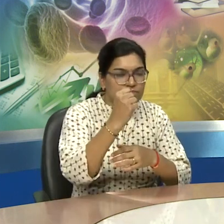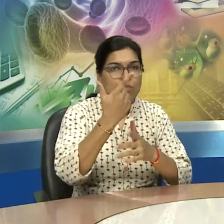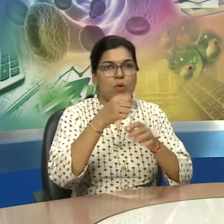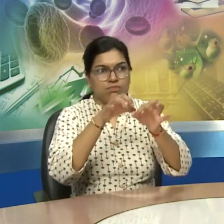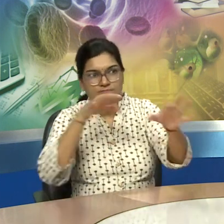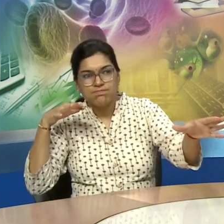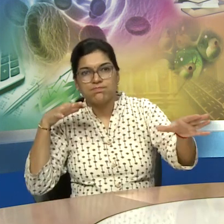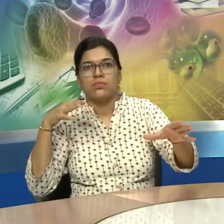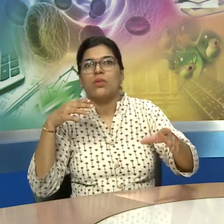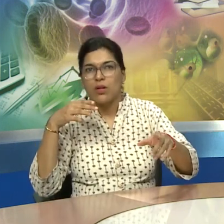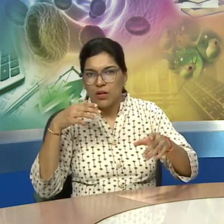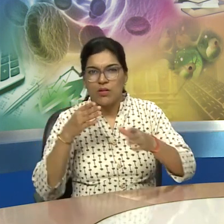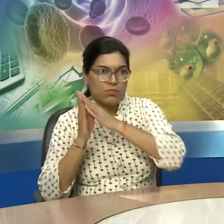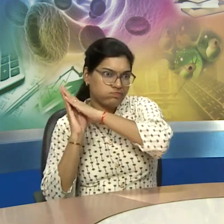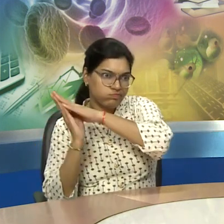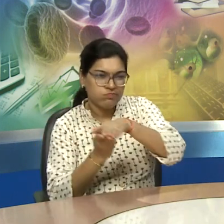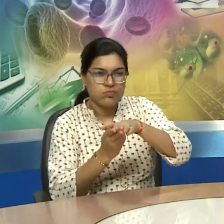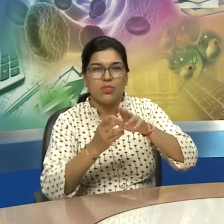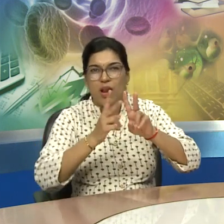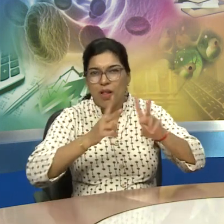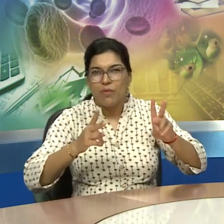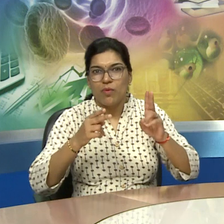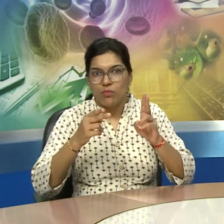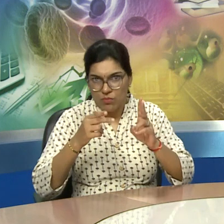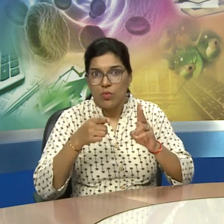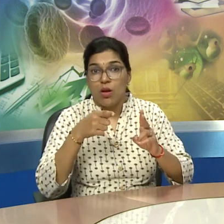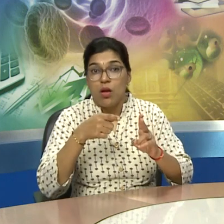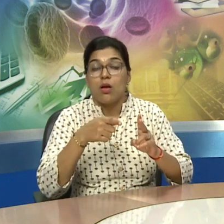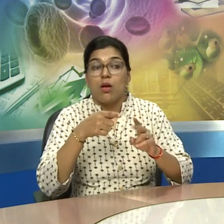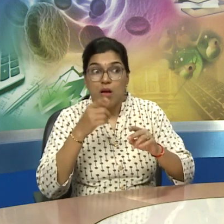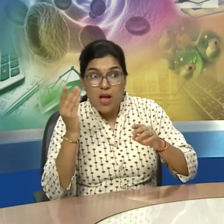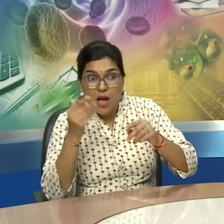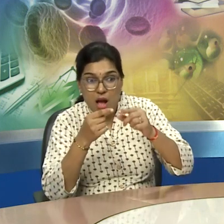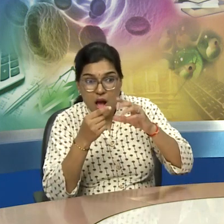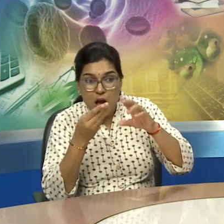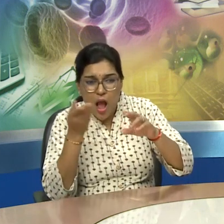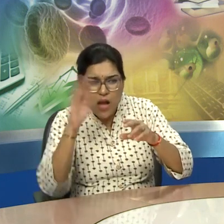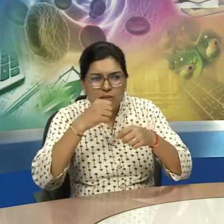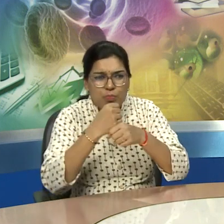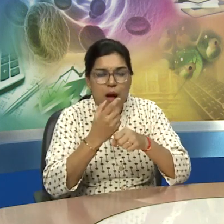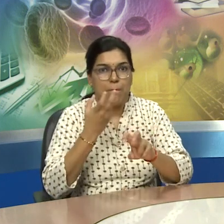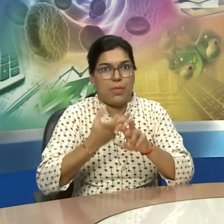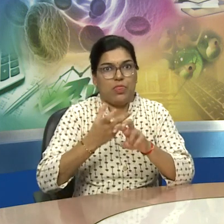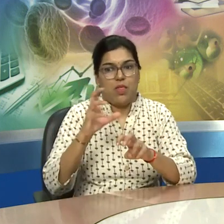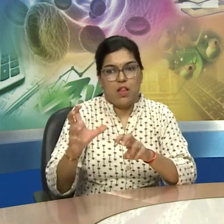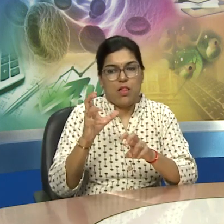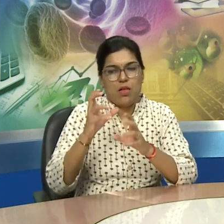some people became miners who used to work in the mines they mined